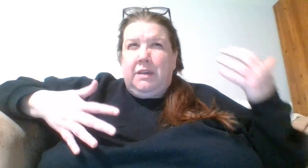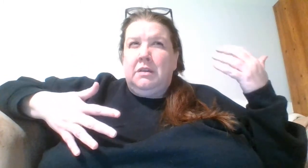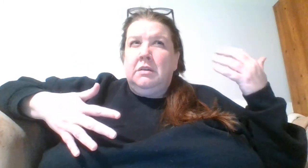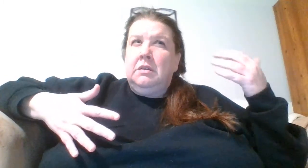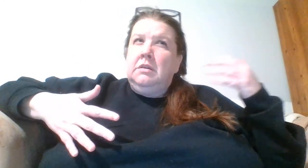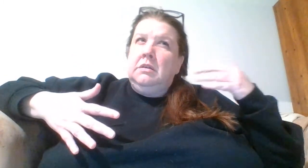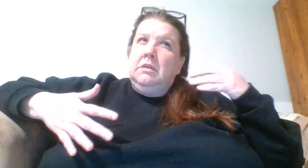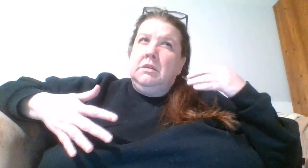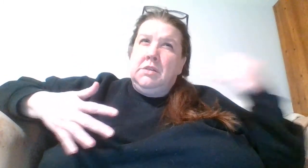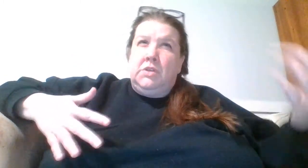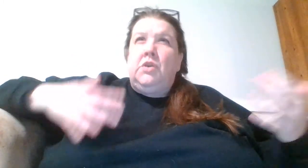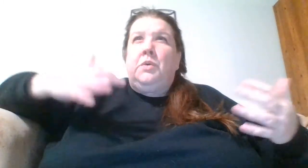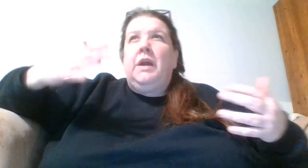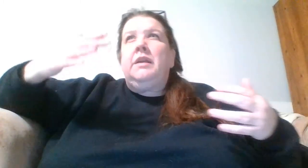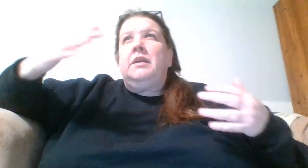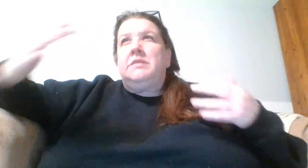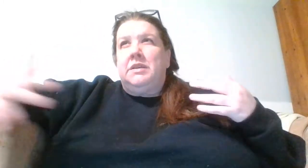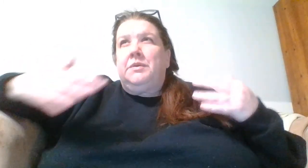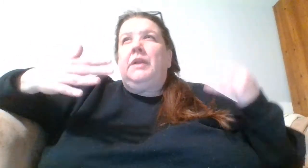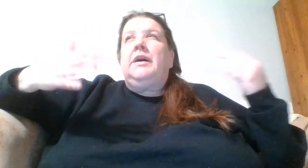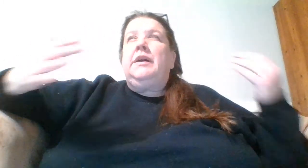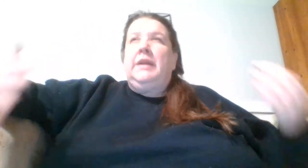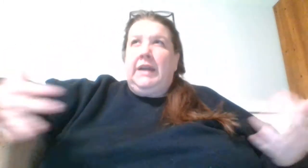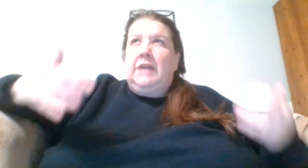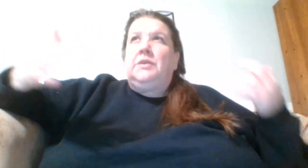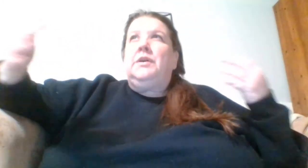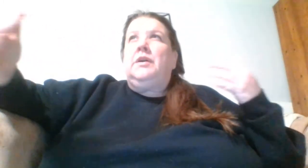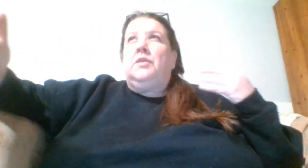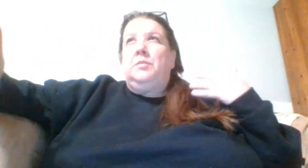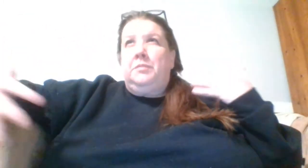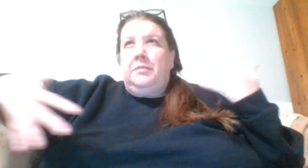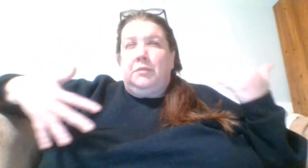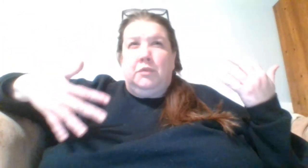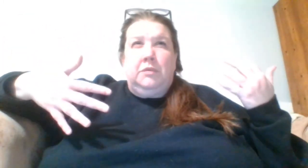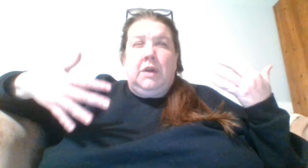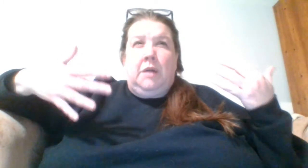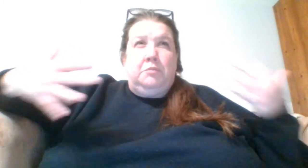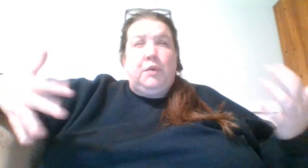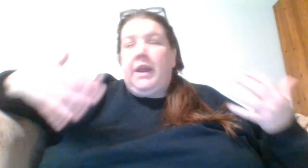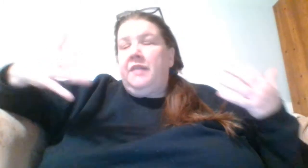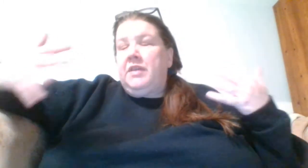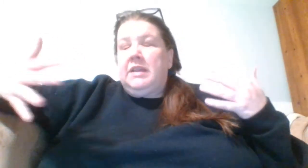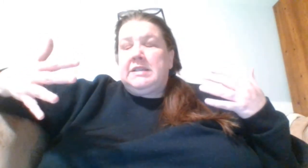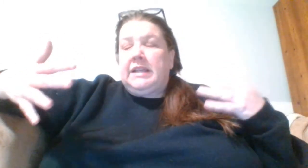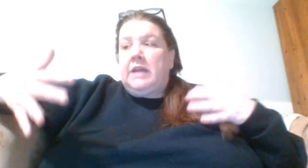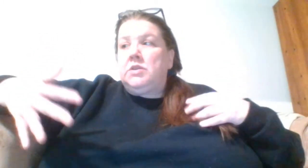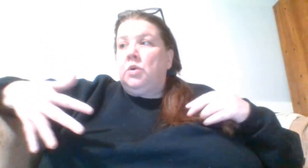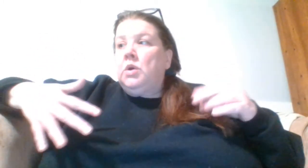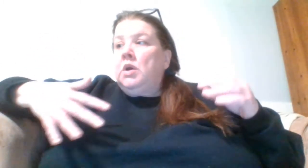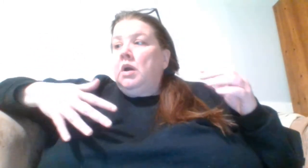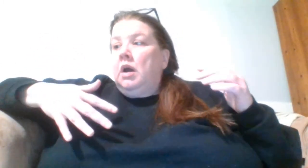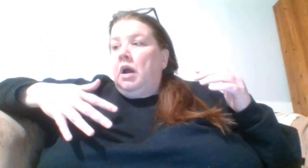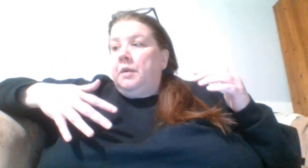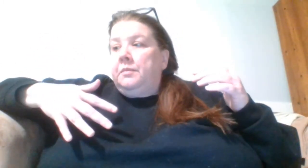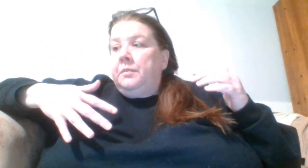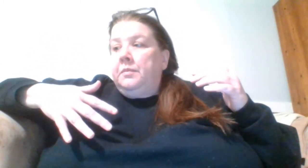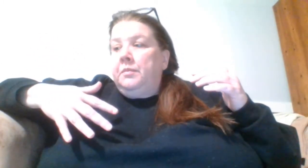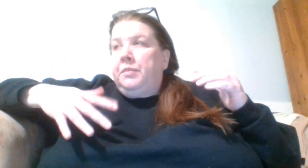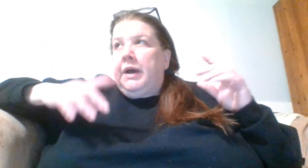Snow White and Cinderella and Encanto or Brave and things like that. But